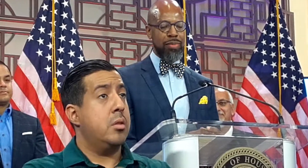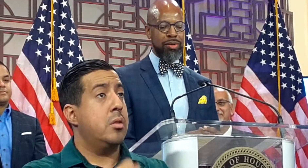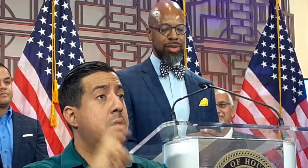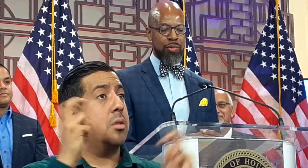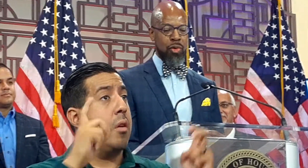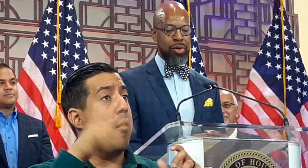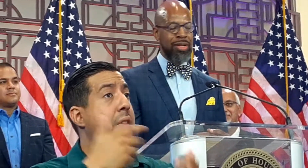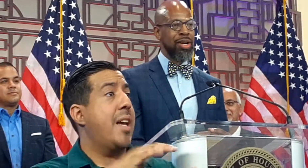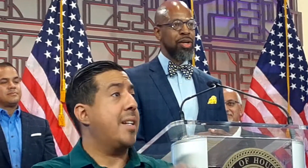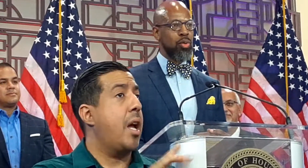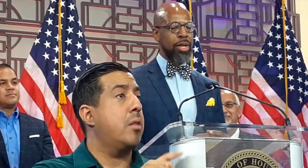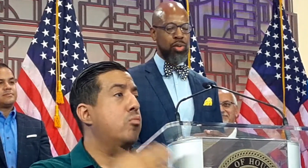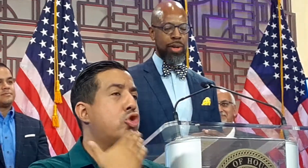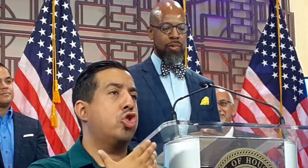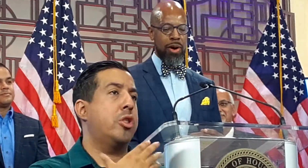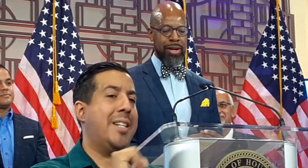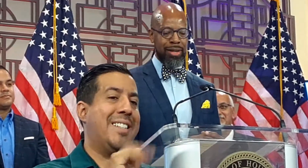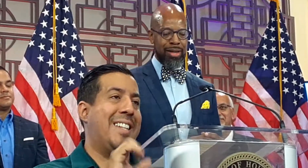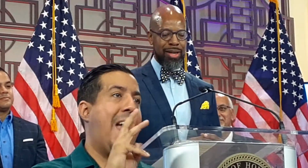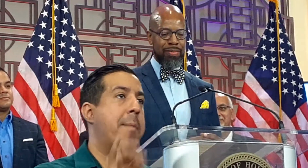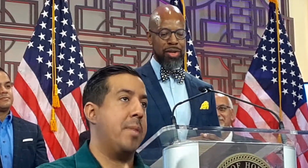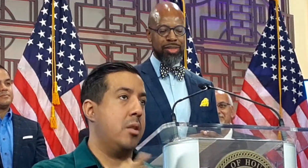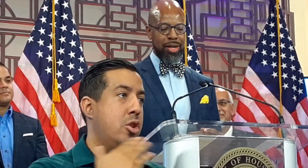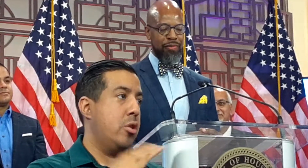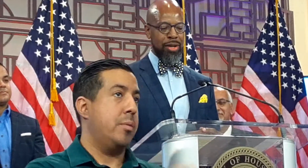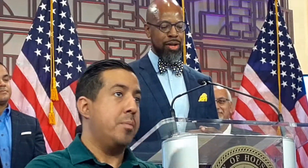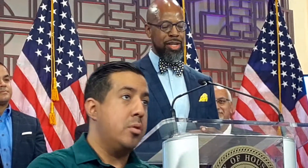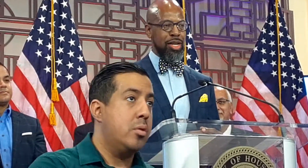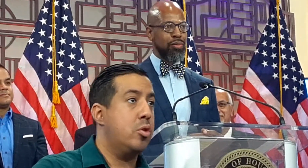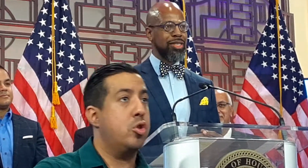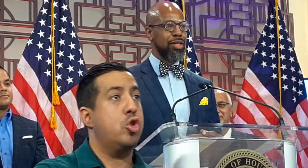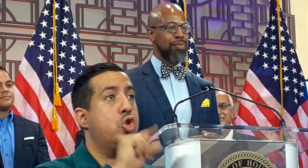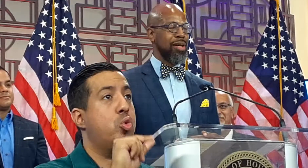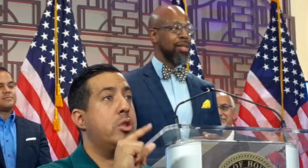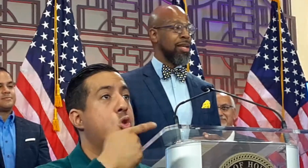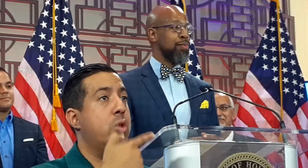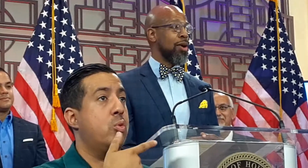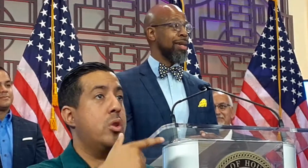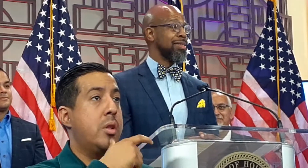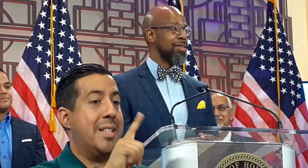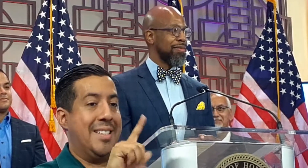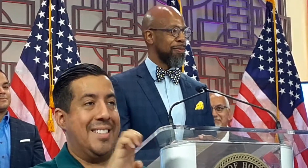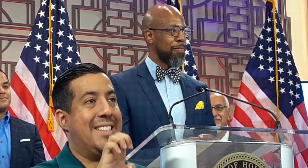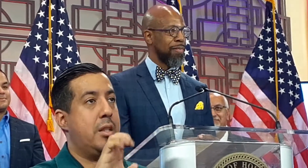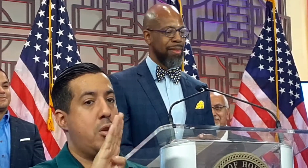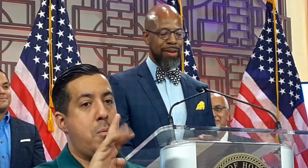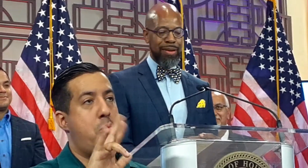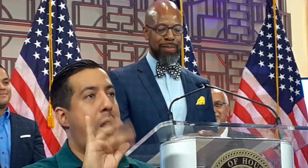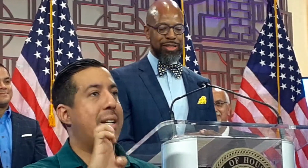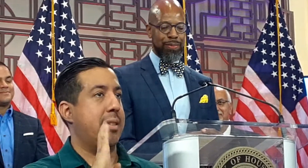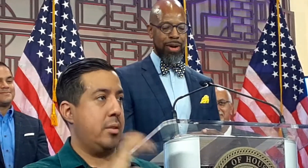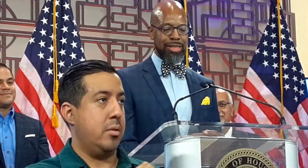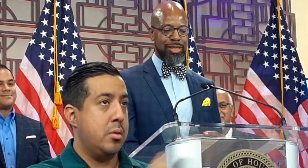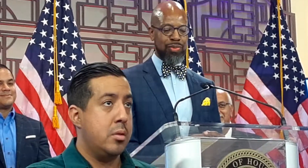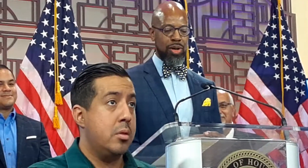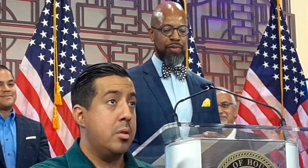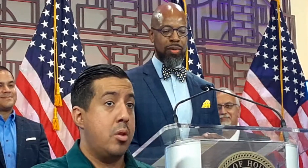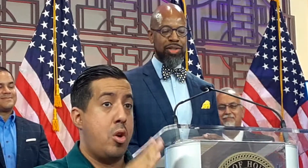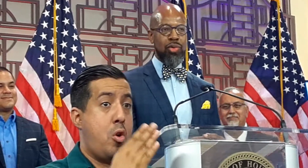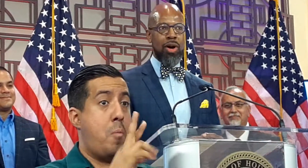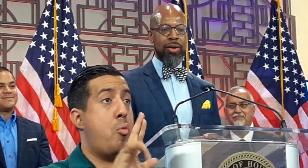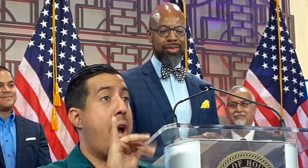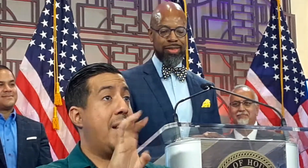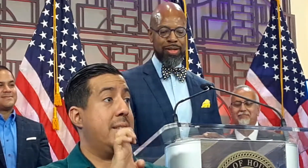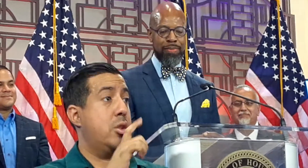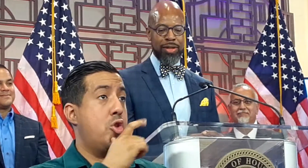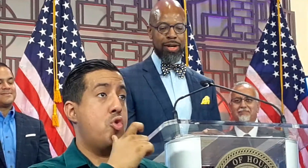of Country Music Award 2021 Music Event of the Year recipient, Lee Bryce. Mr. Bryce is one of